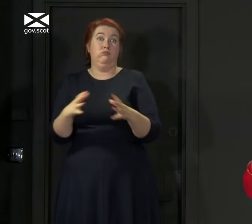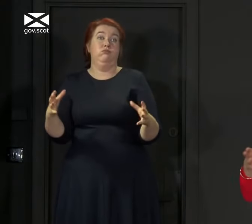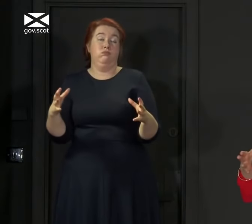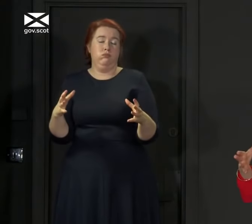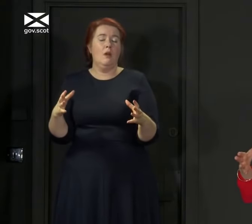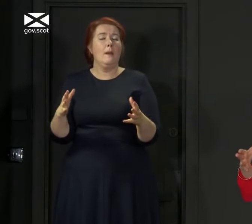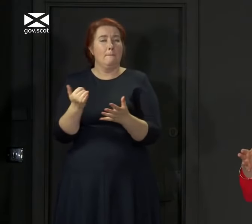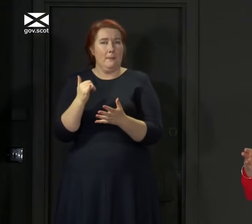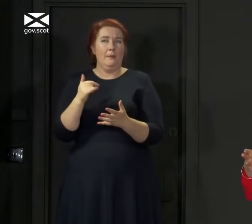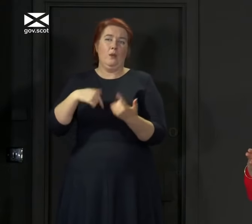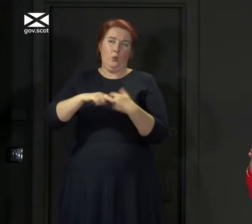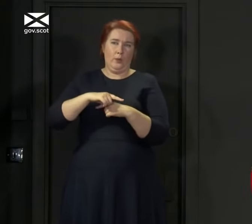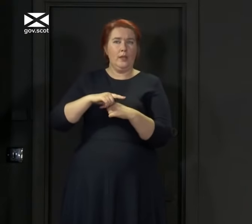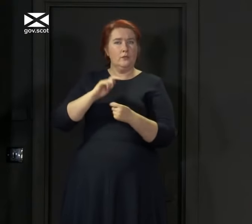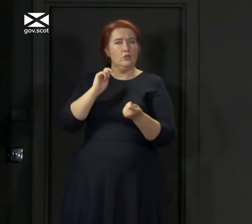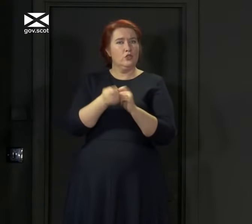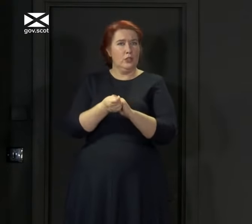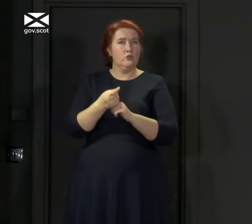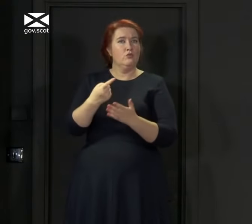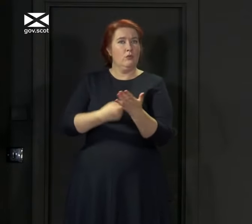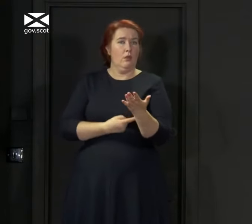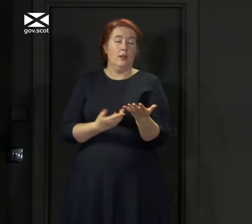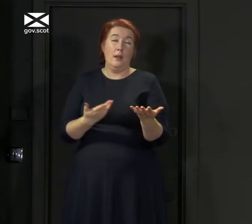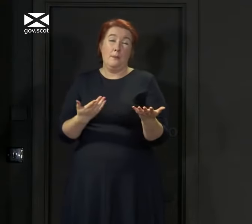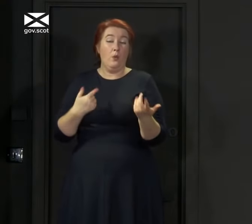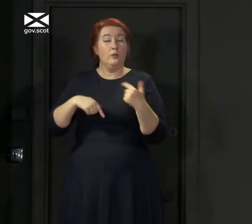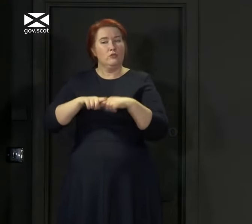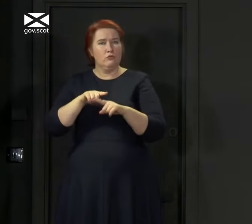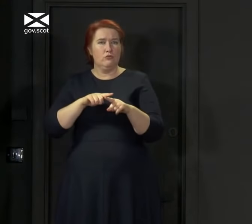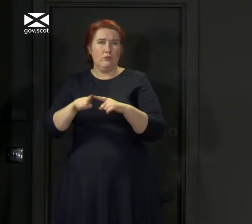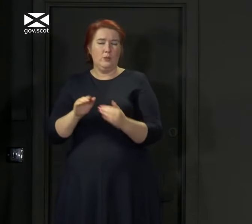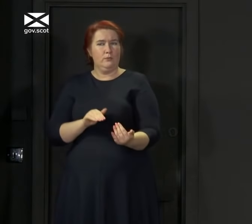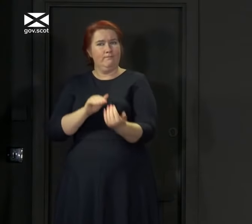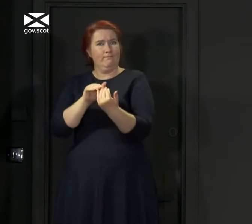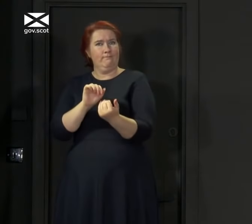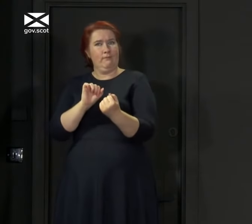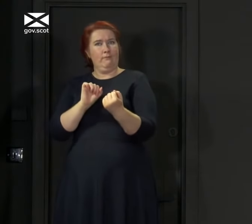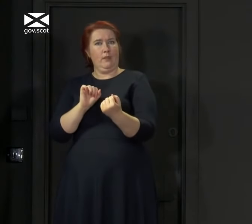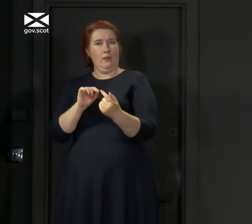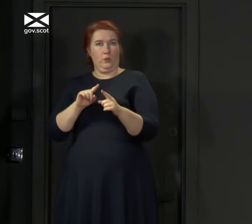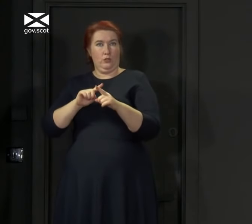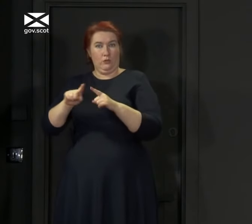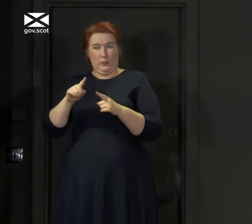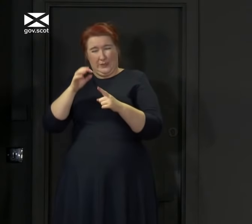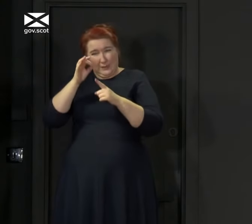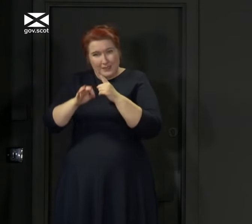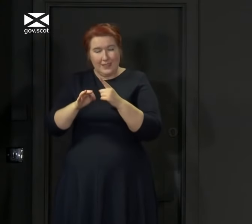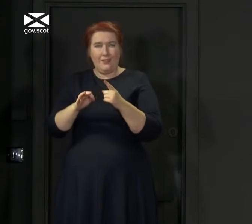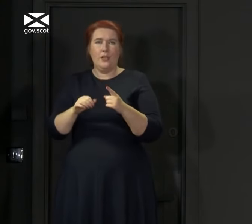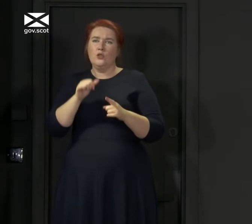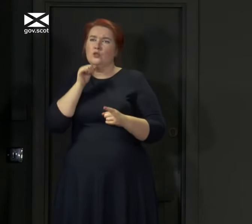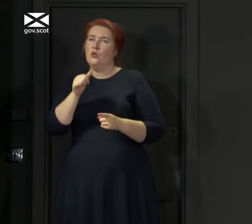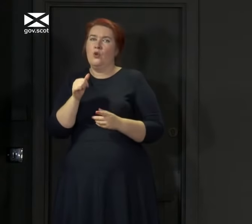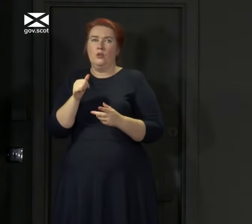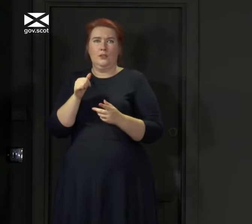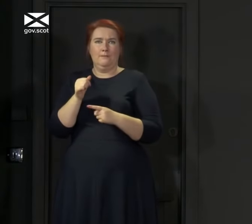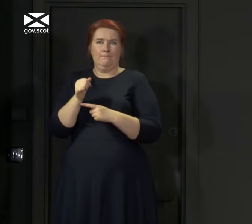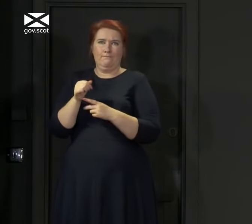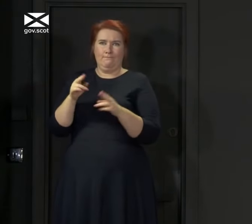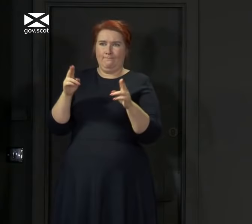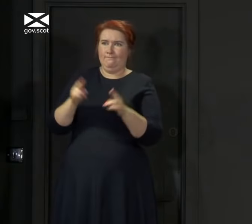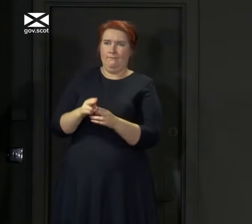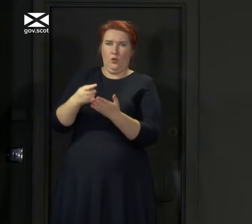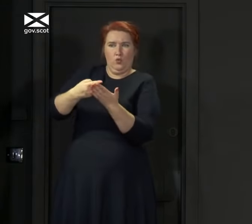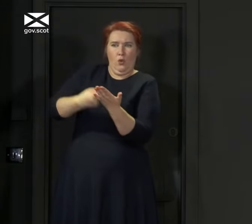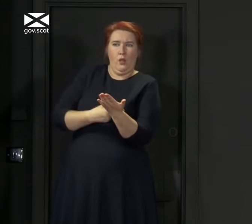perhaps go further along that spectrum. But we try to be proportionate, and we try to be targeted, and we try not to restrict people any more